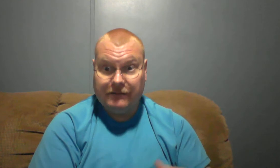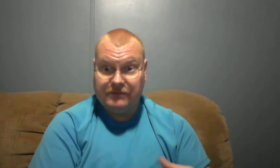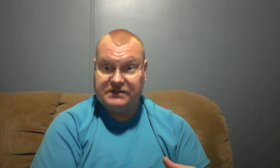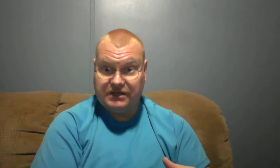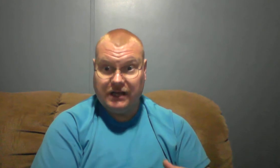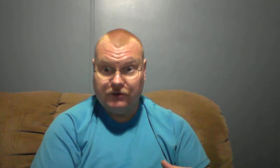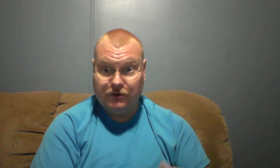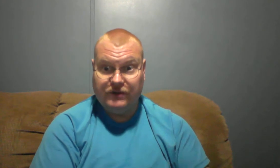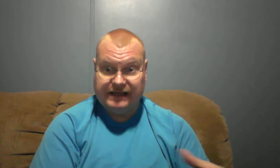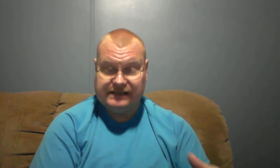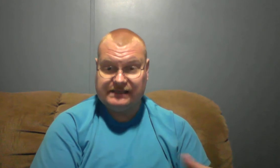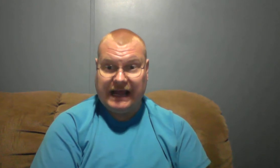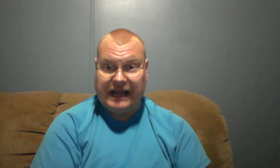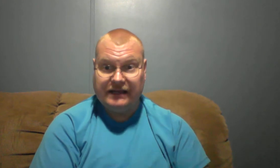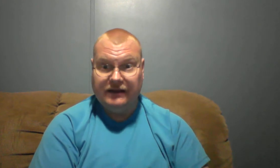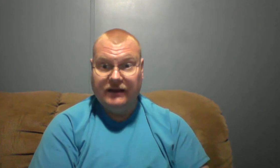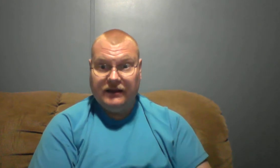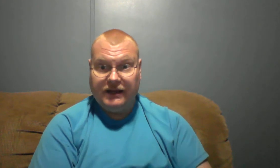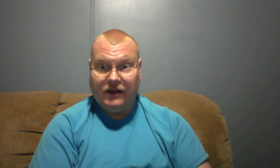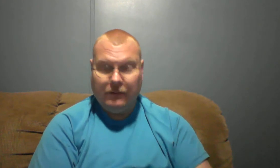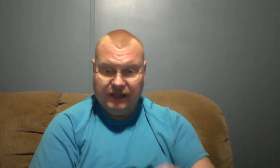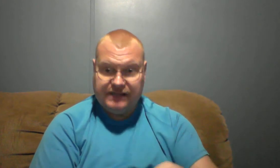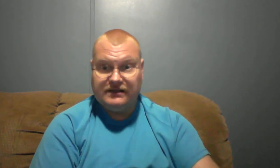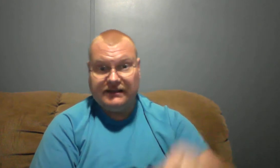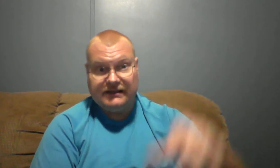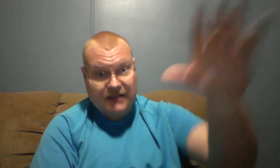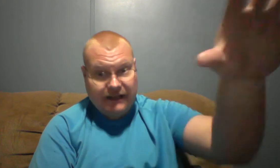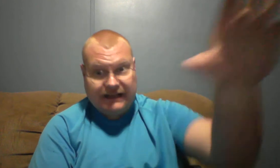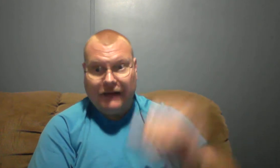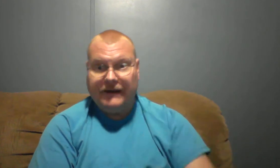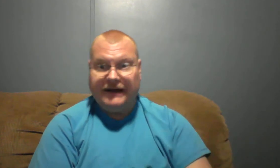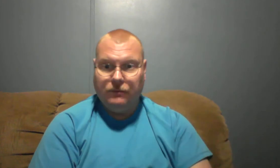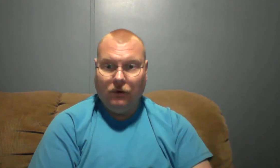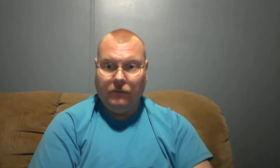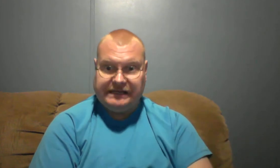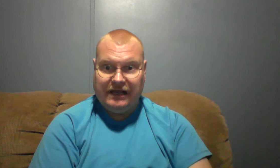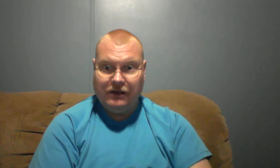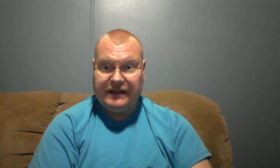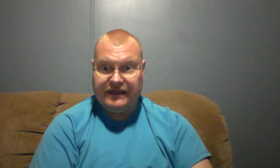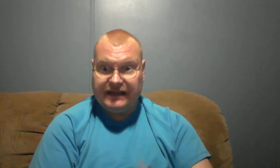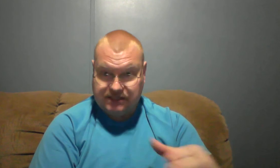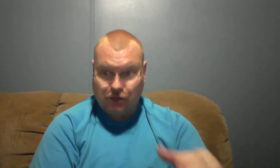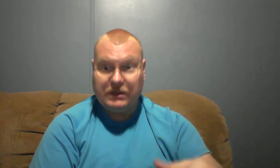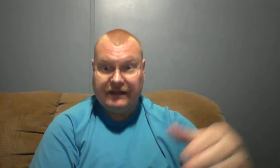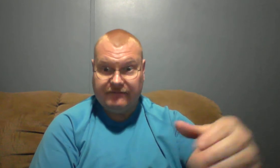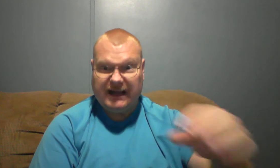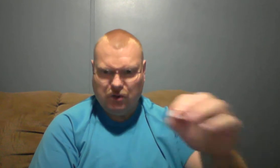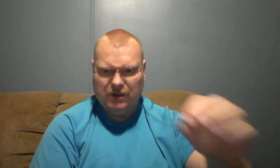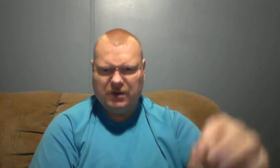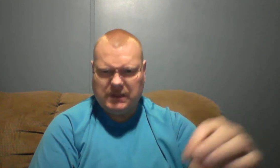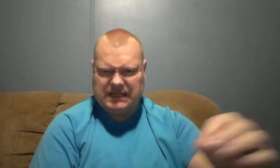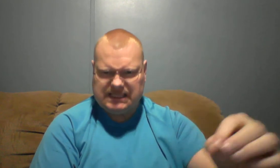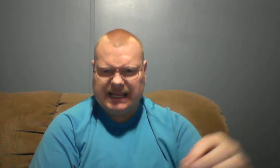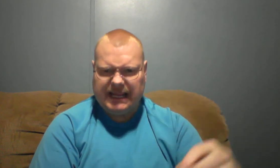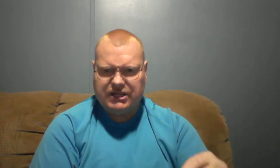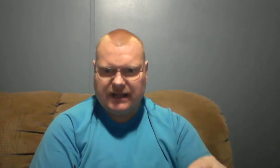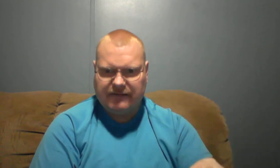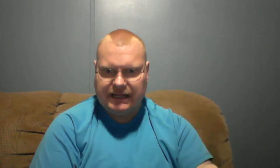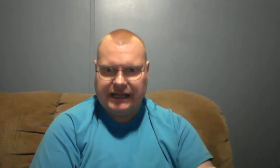just, you know, doing this and that, and you know, I'm listening to this guy behind the pole, but telling me that it's okay. I do a little bit of sin each and every day